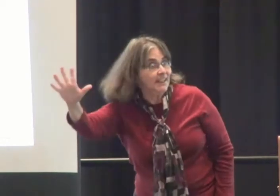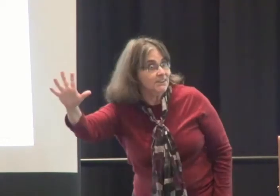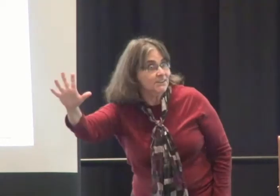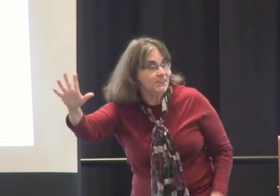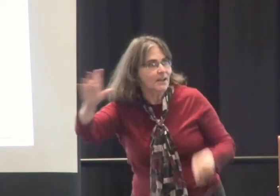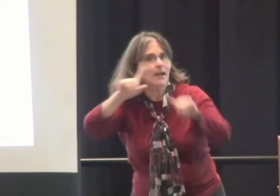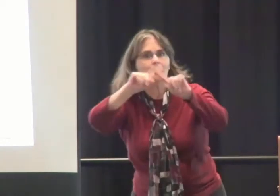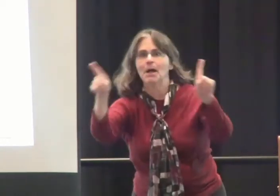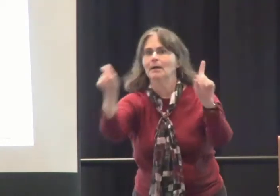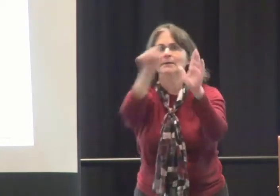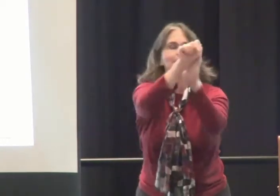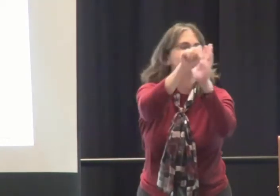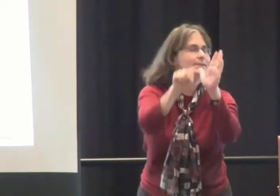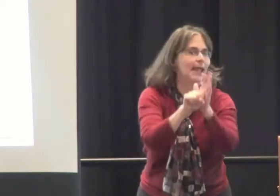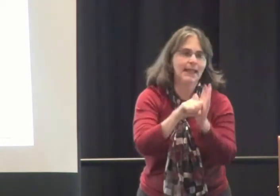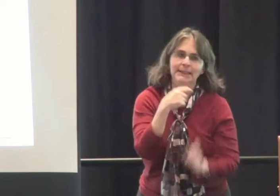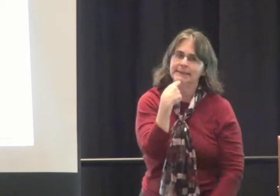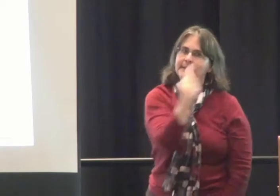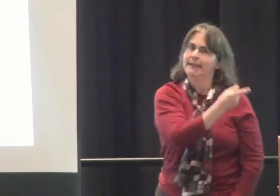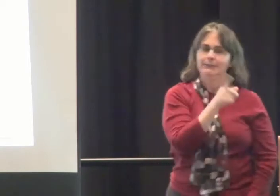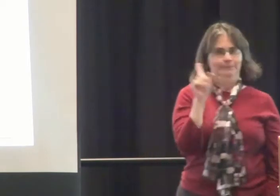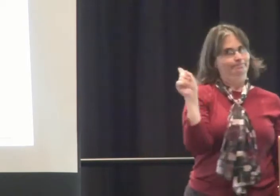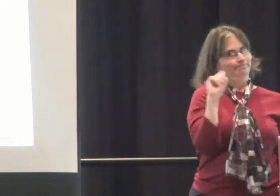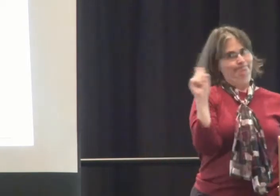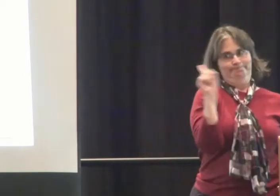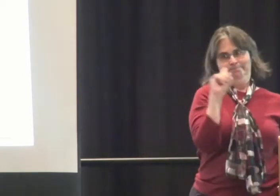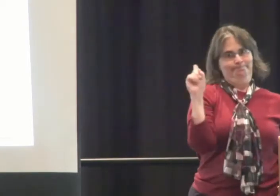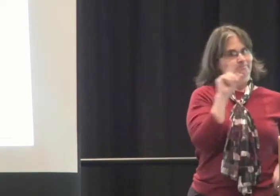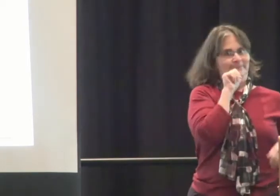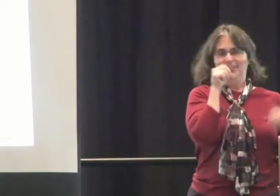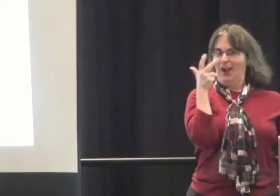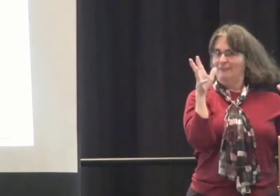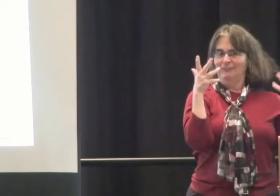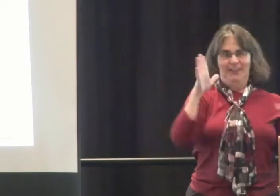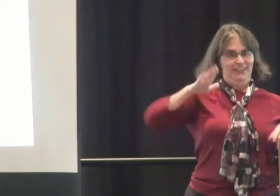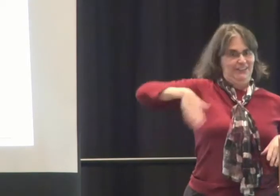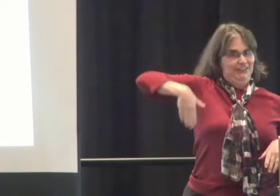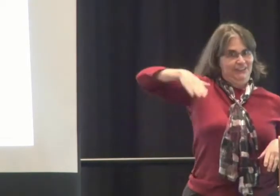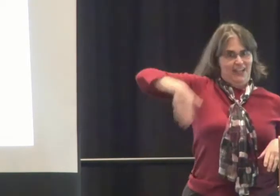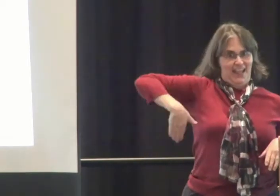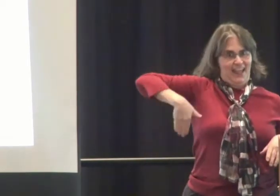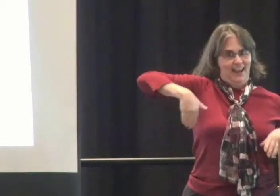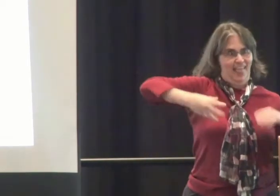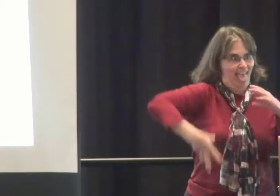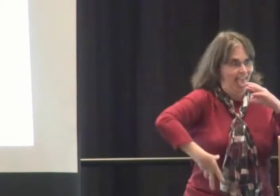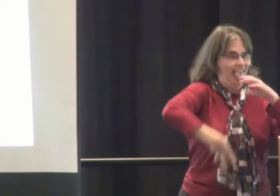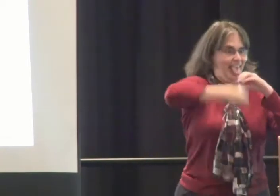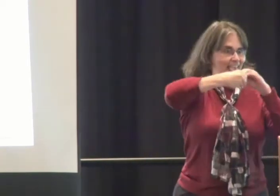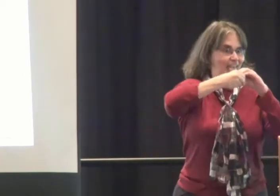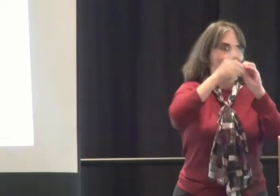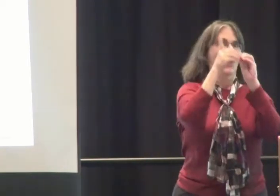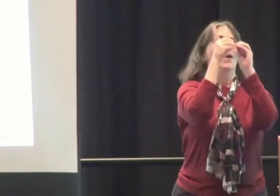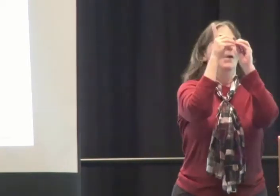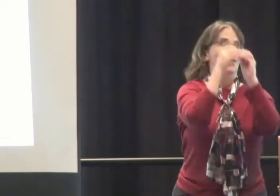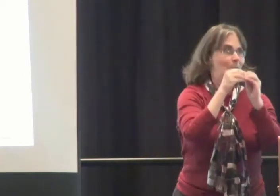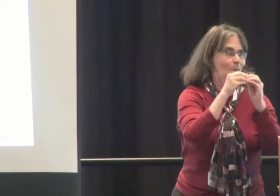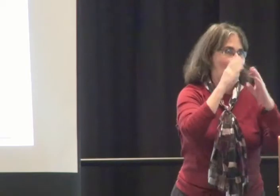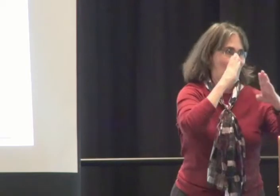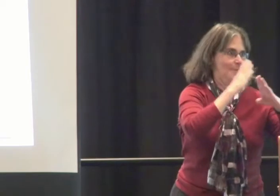you would think that you had progressed through your education, but then the state adds yet another